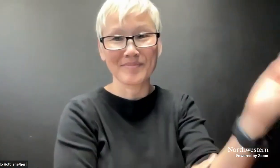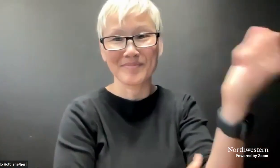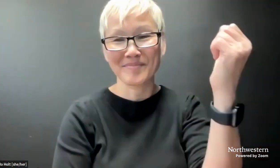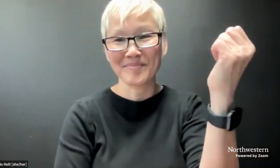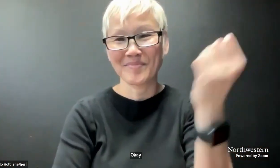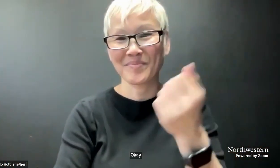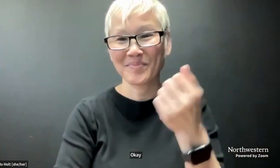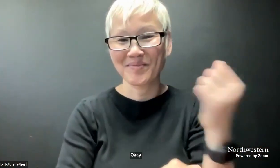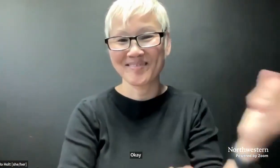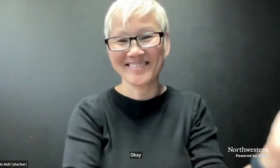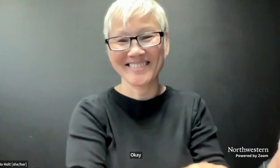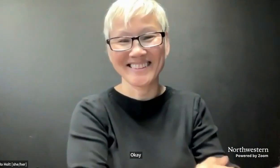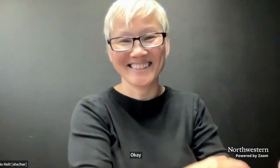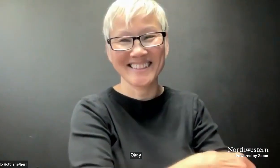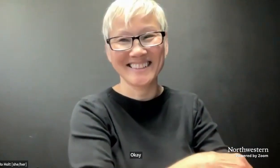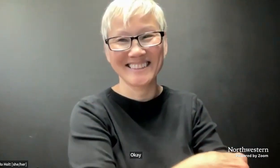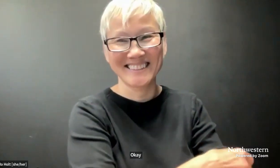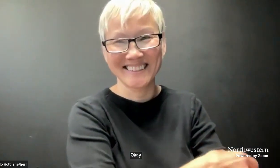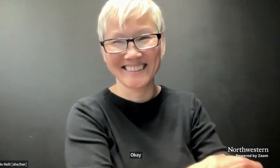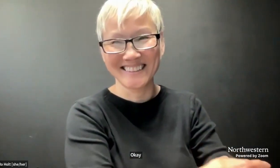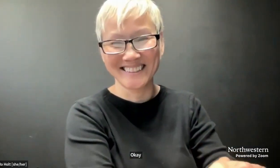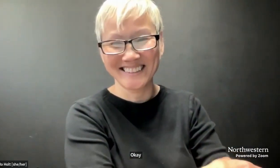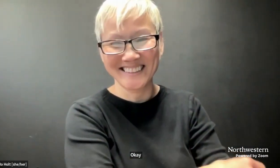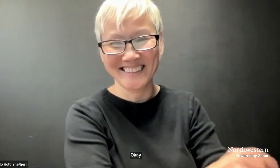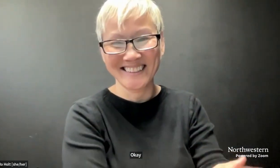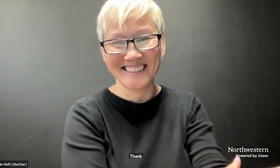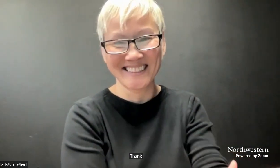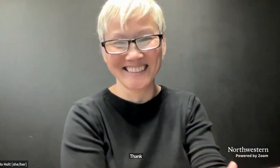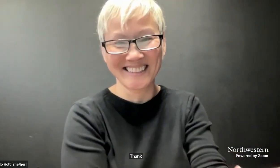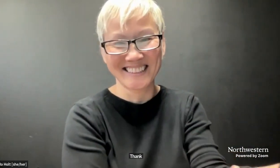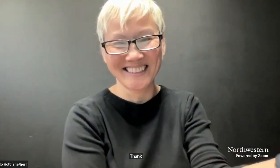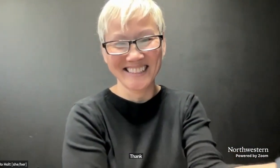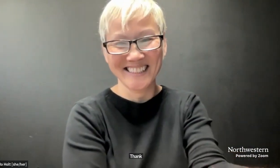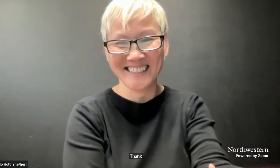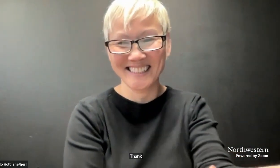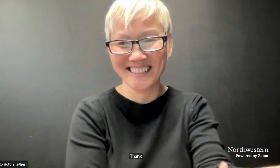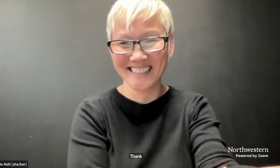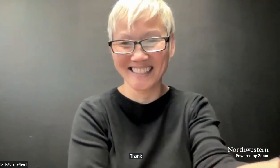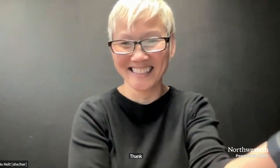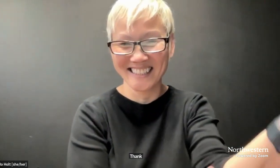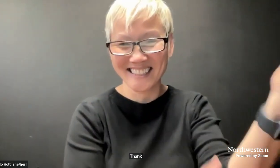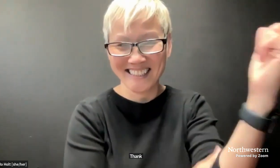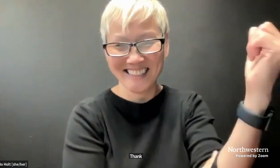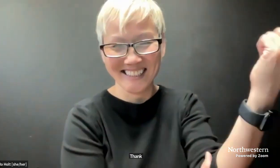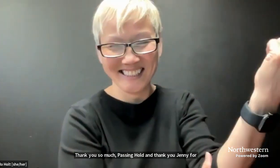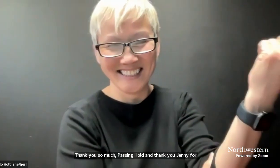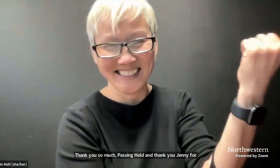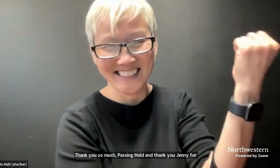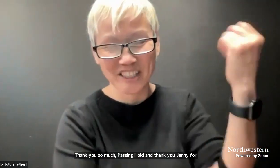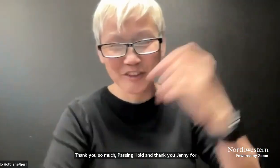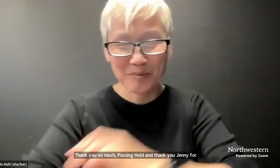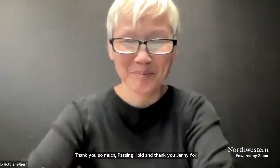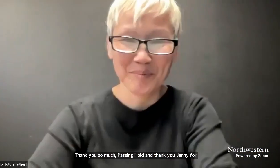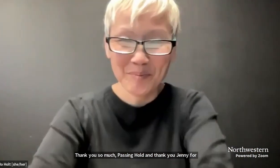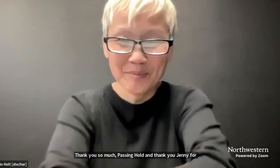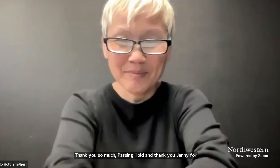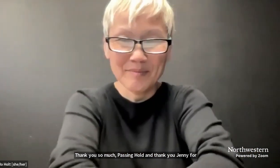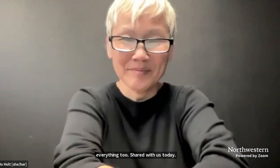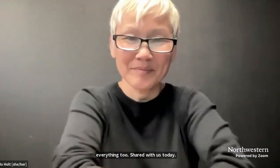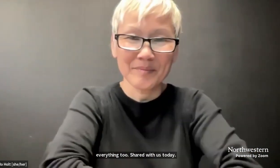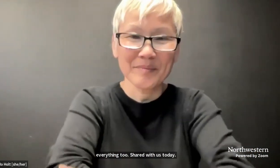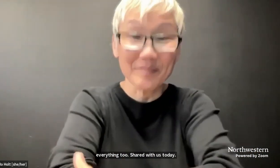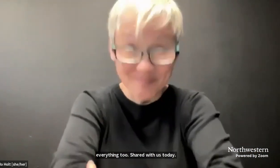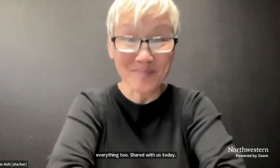Thank you so much, Professor Holt. And thank you, Jenny, for everything that you shared with us today. I would love to open up the space for